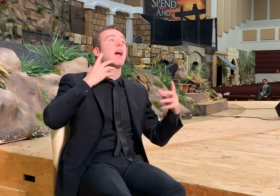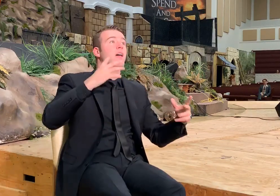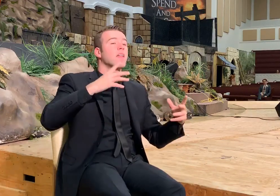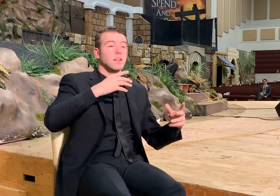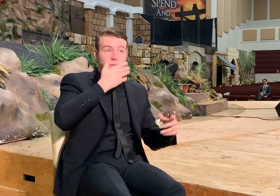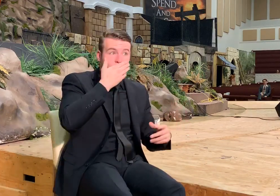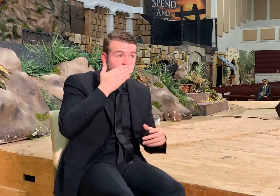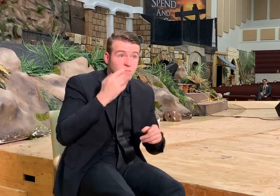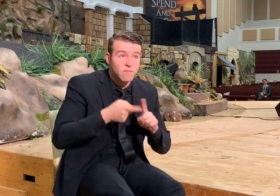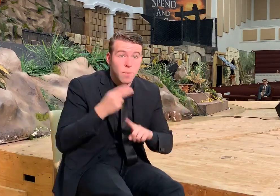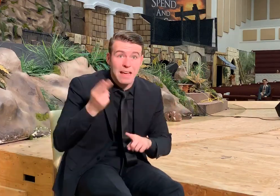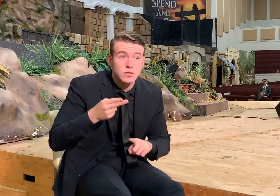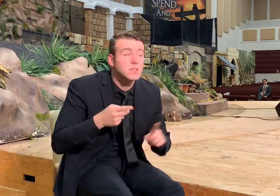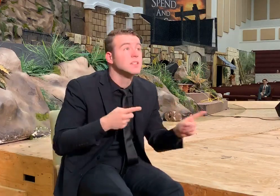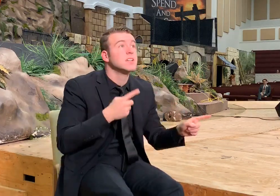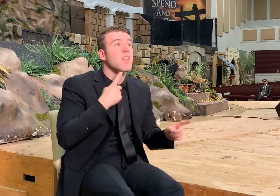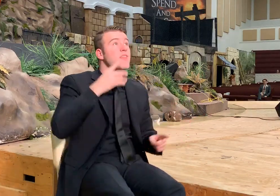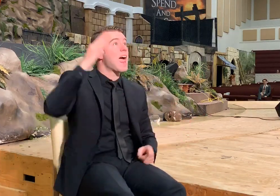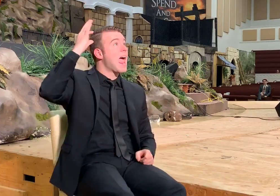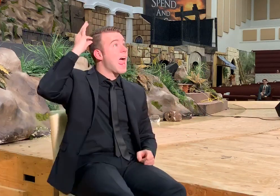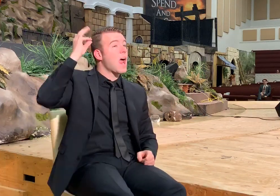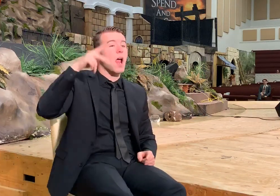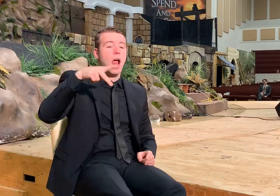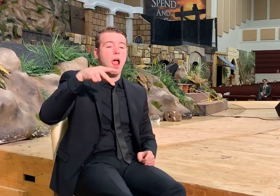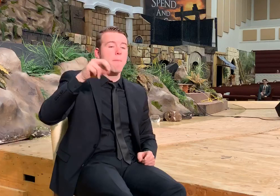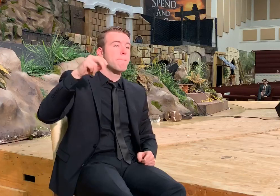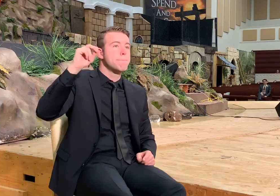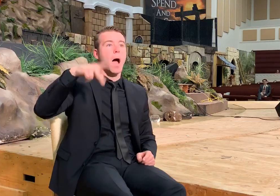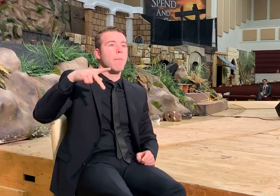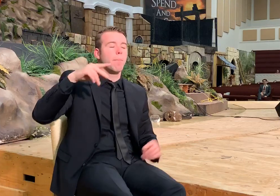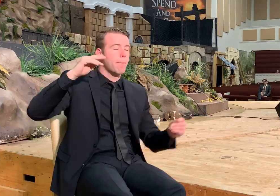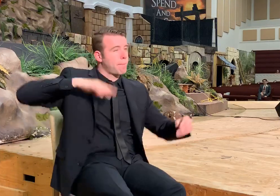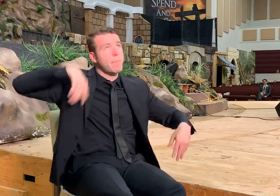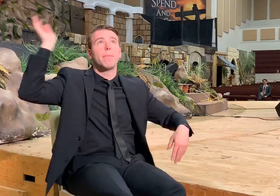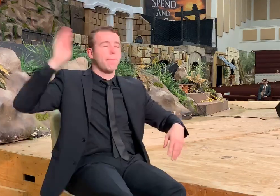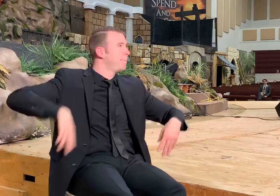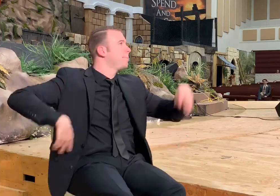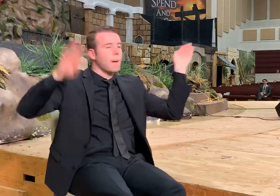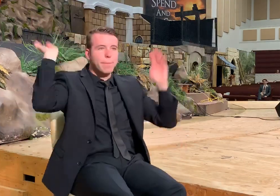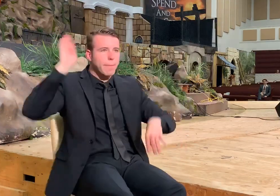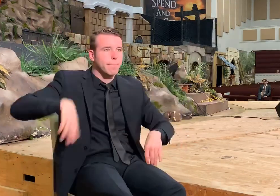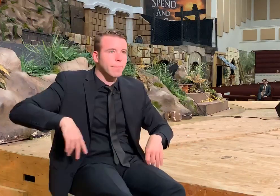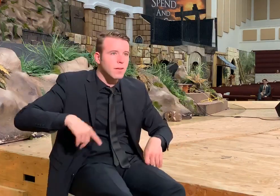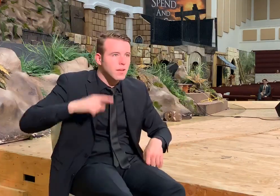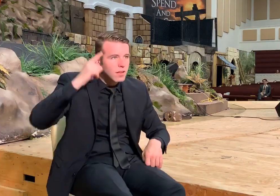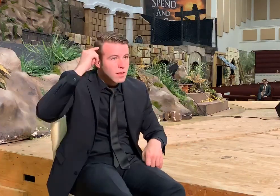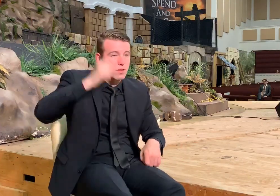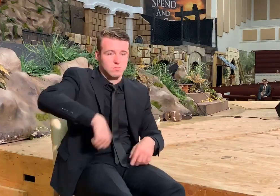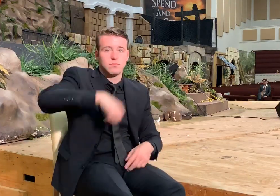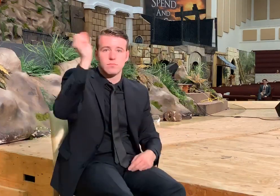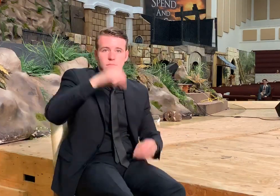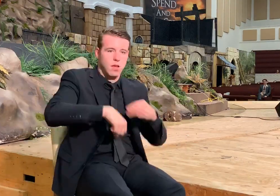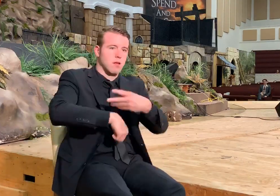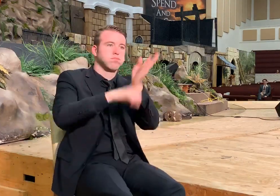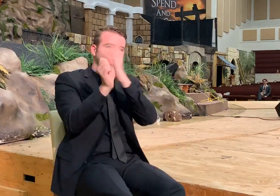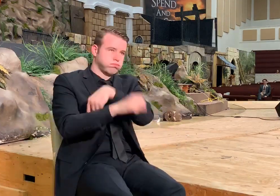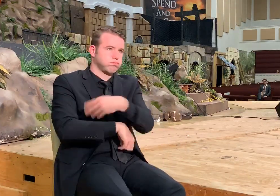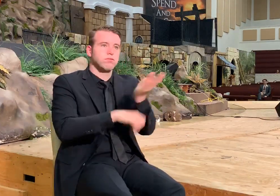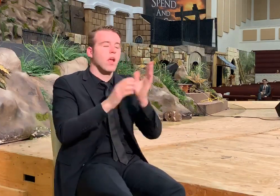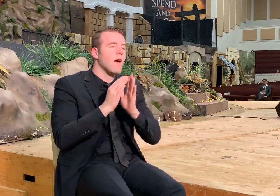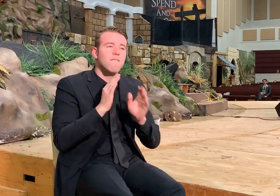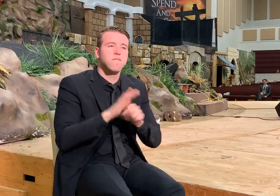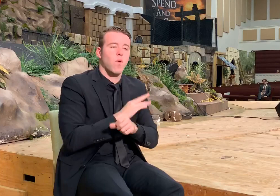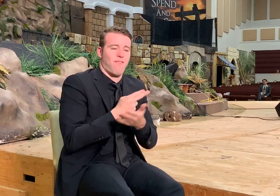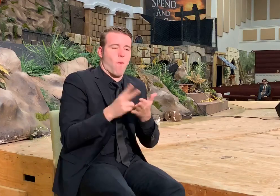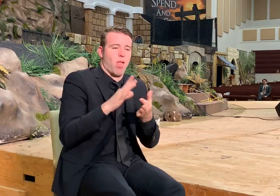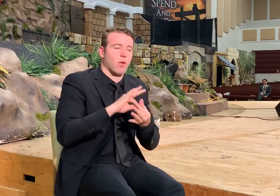pop, this is, this is a quote, would pop like a buggy whip in the wind. And, uh, and, and, and they would be, they would be so lost in the